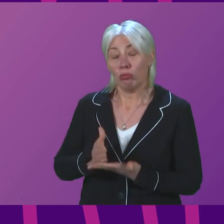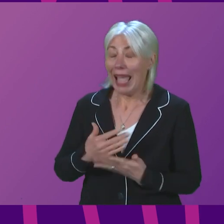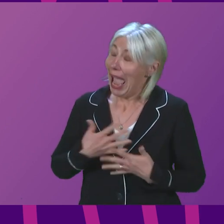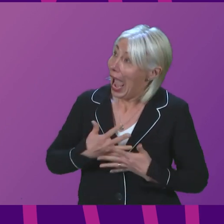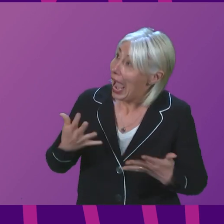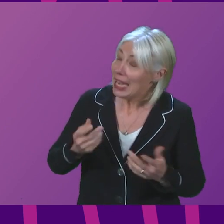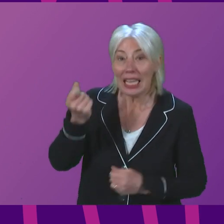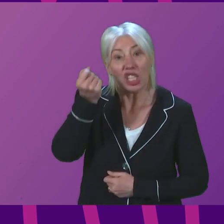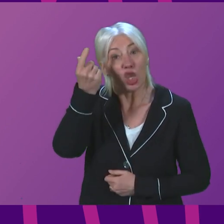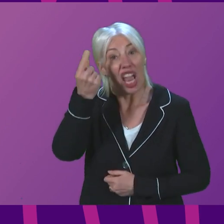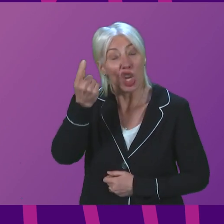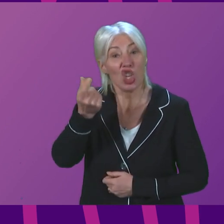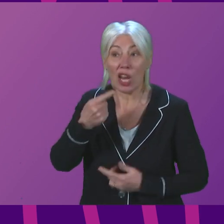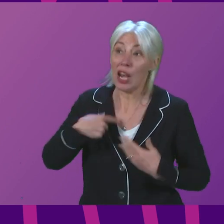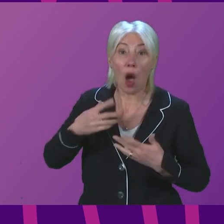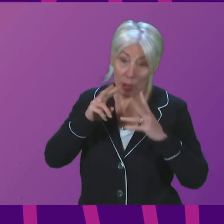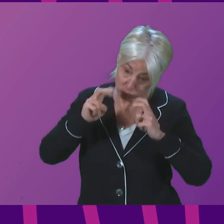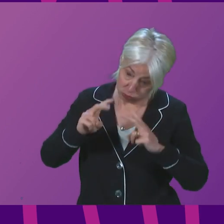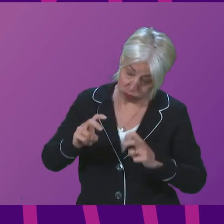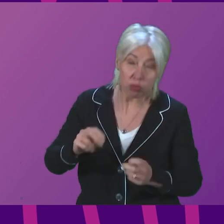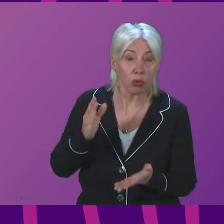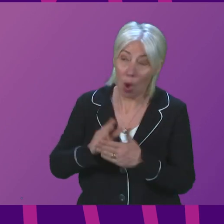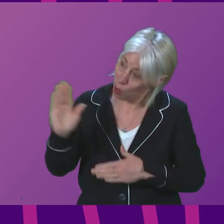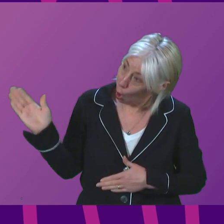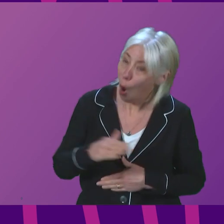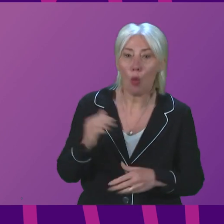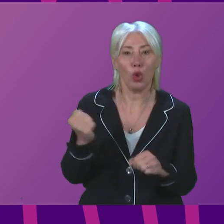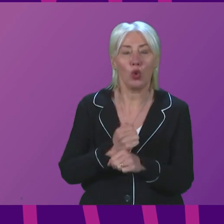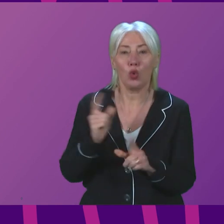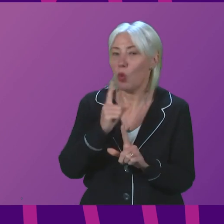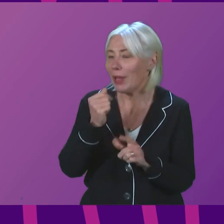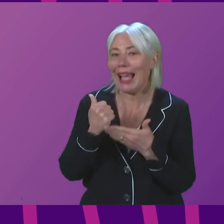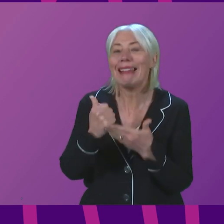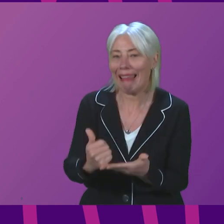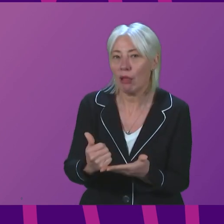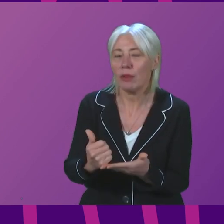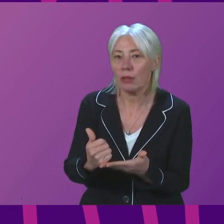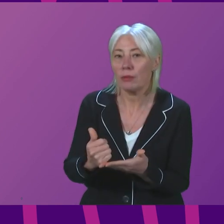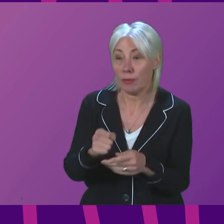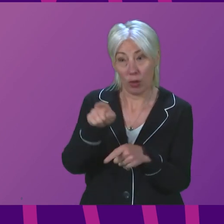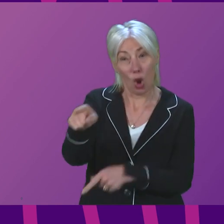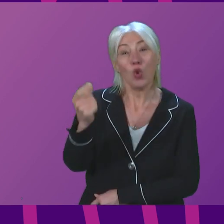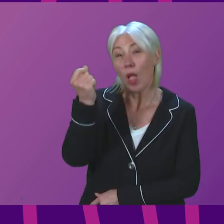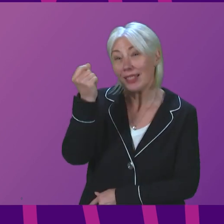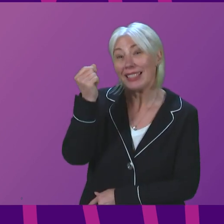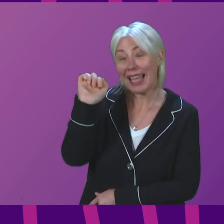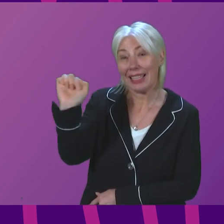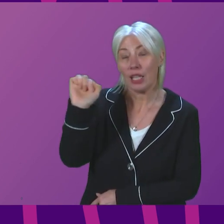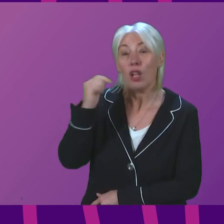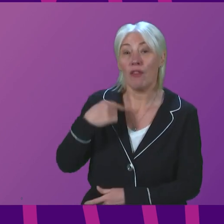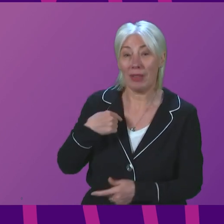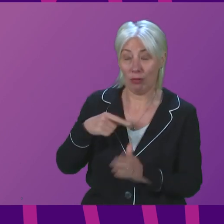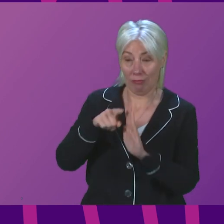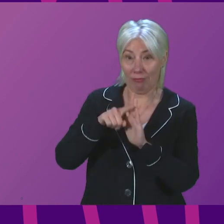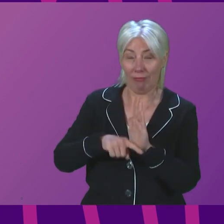suggestion that is made in the chamber. We all want to do everything we can to help. I think the member will understand that to legislate